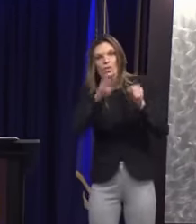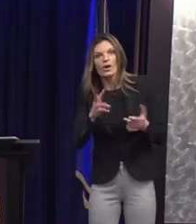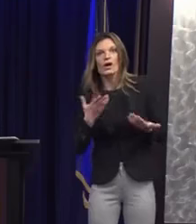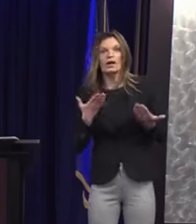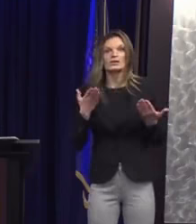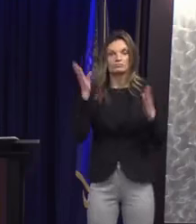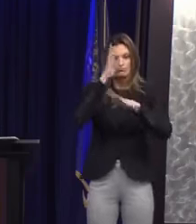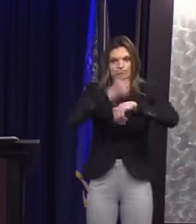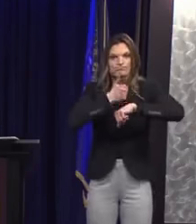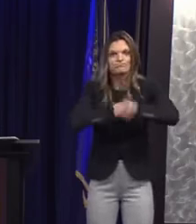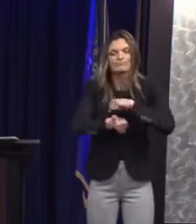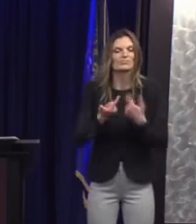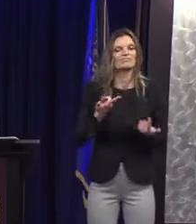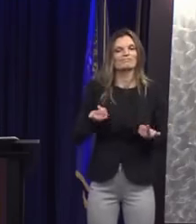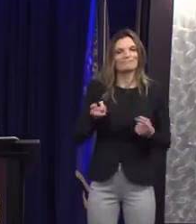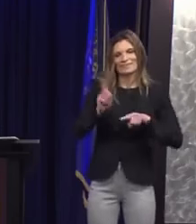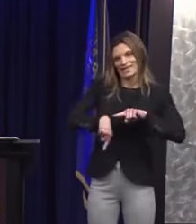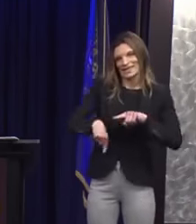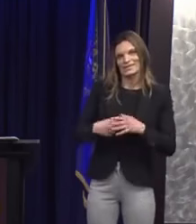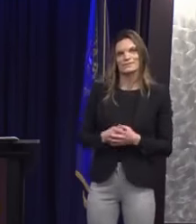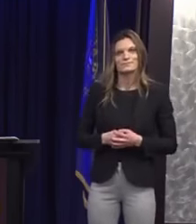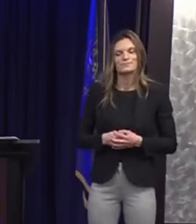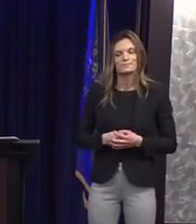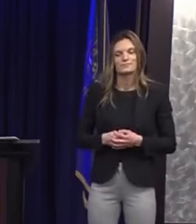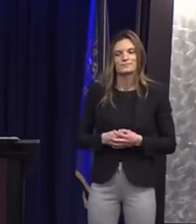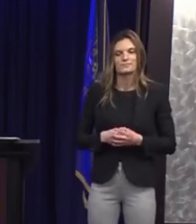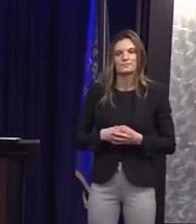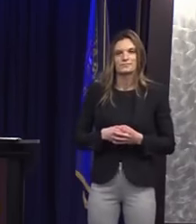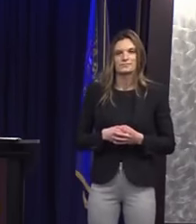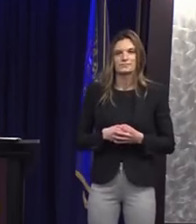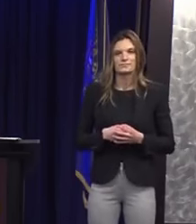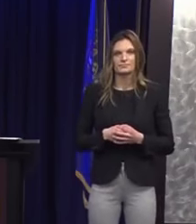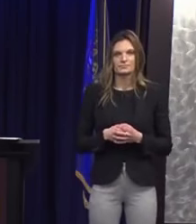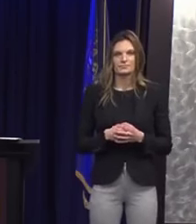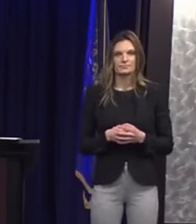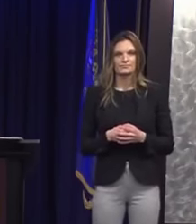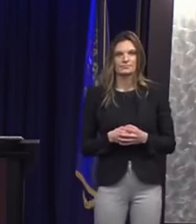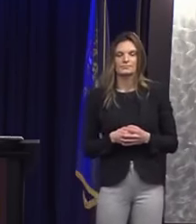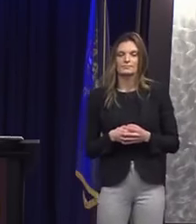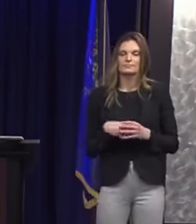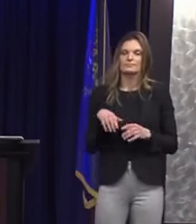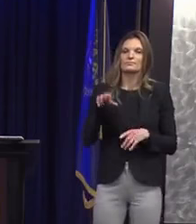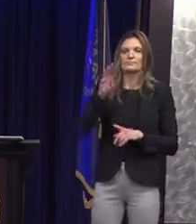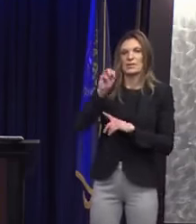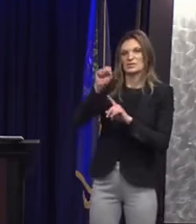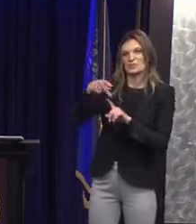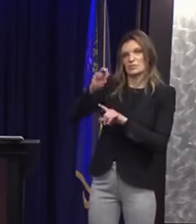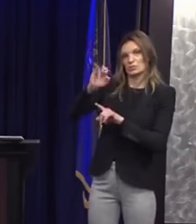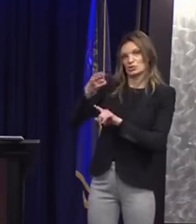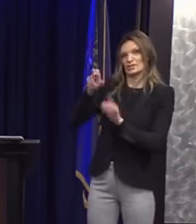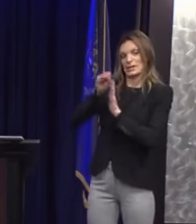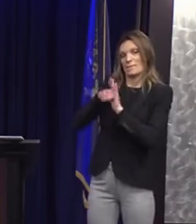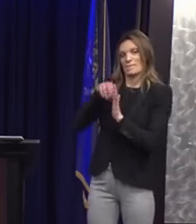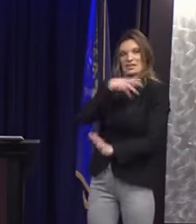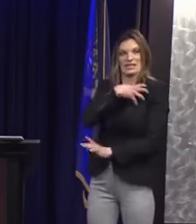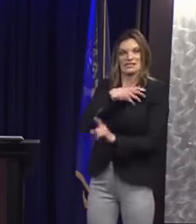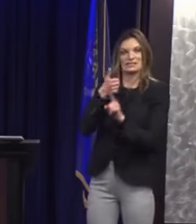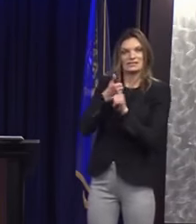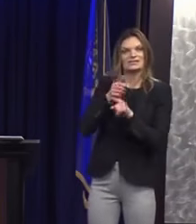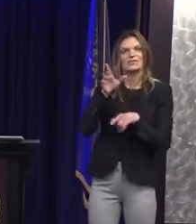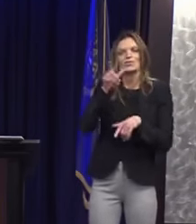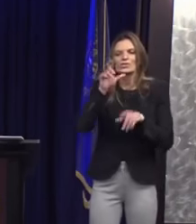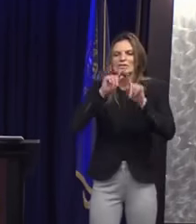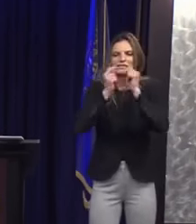cannot pursue charges against any individuals. The Michigan State Police and their digital evidence